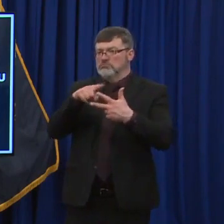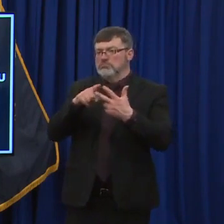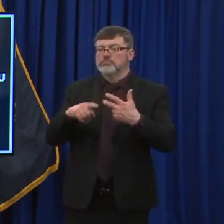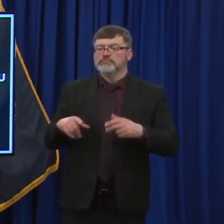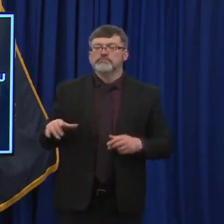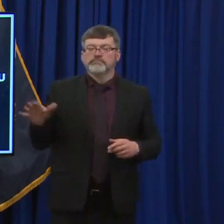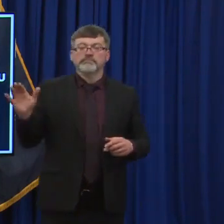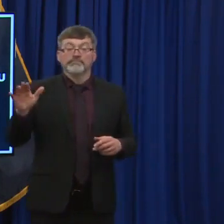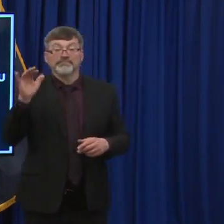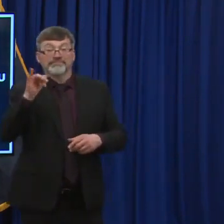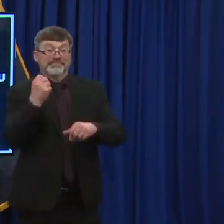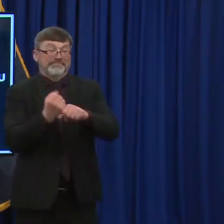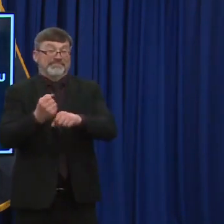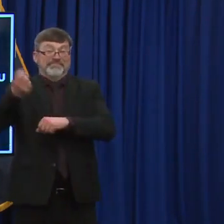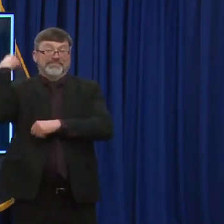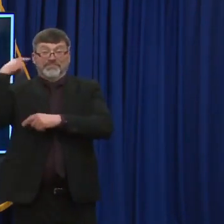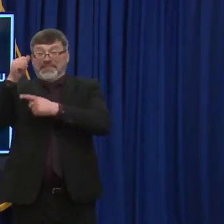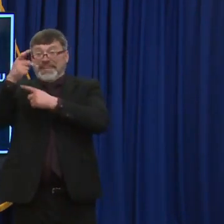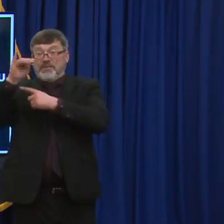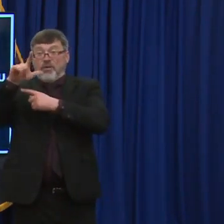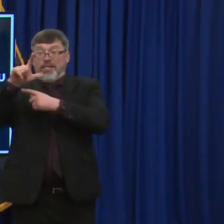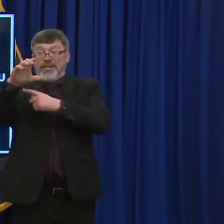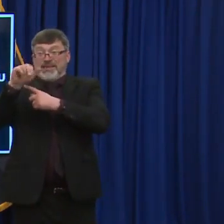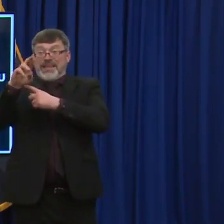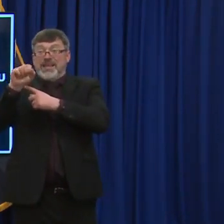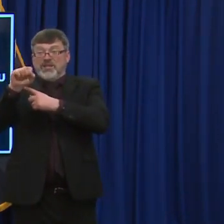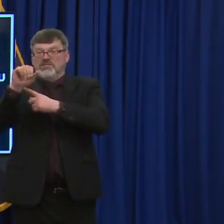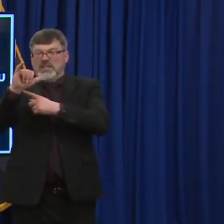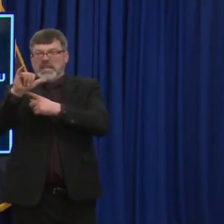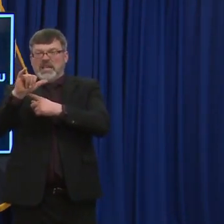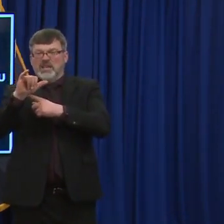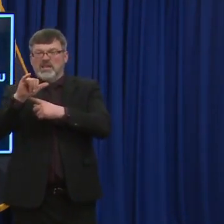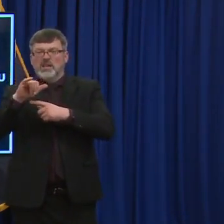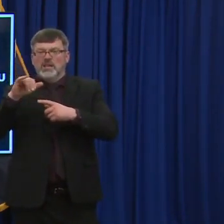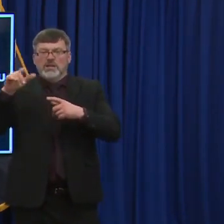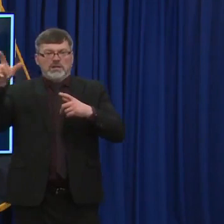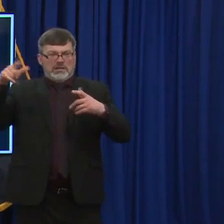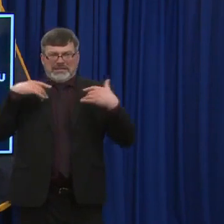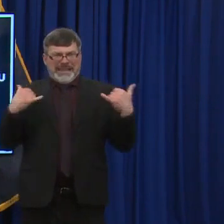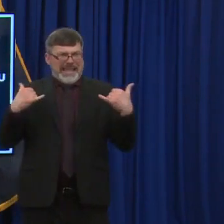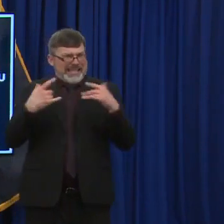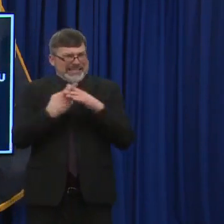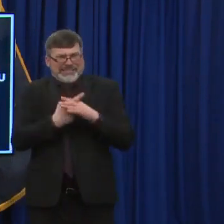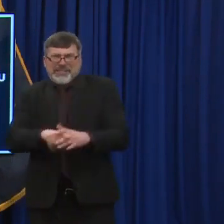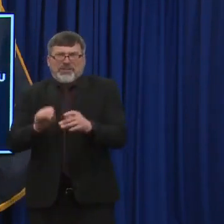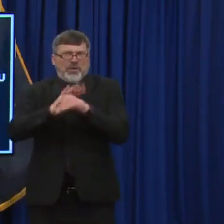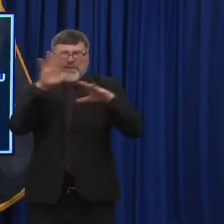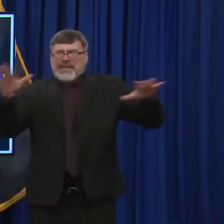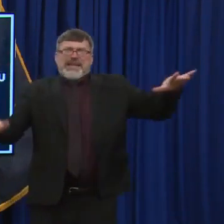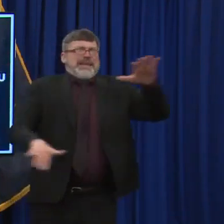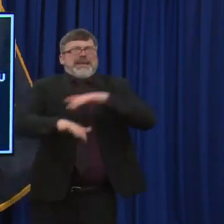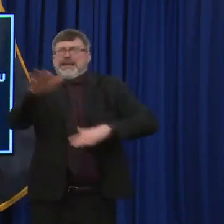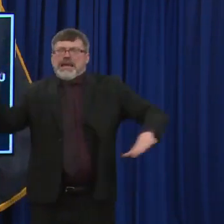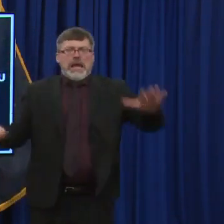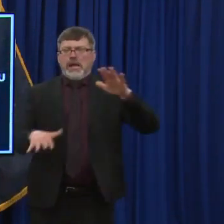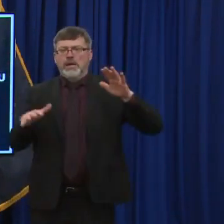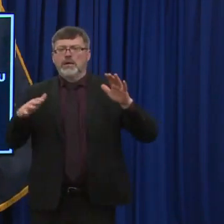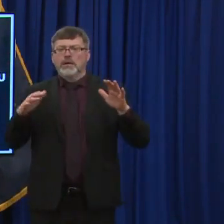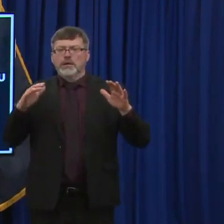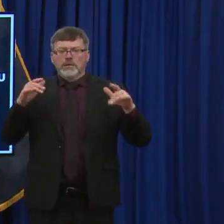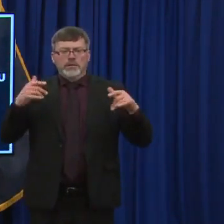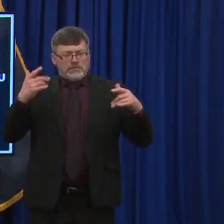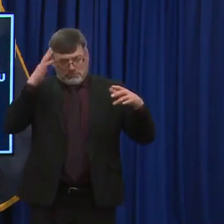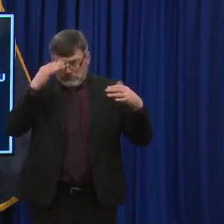passed in March and April of last year, that's when we're in the crisis emergency mode. We still have an emergency to be sure, but we're not in that crisis mode. Um,